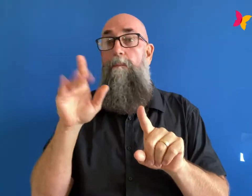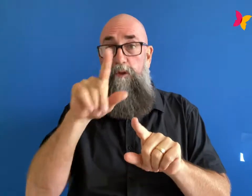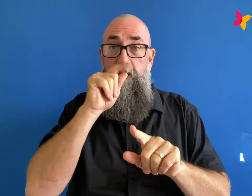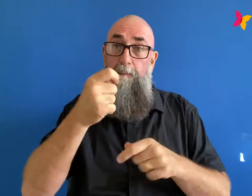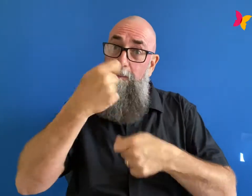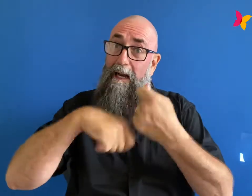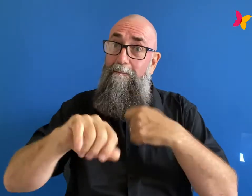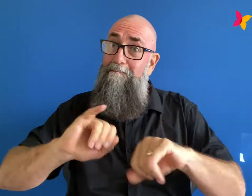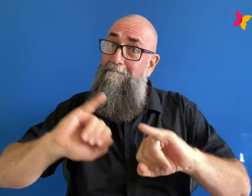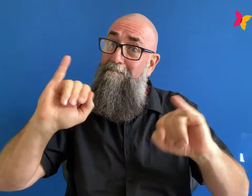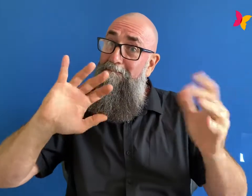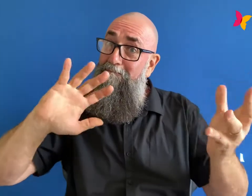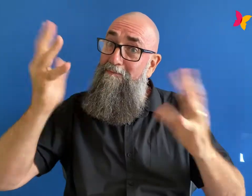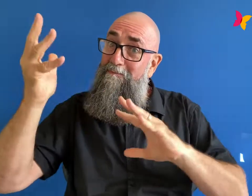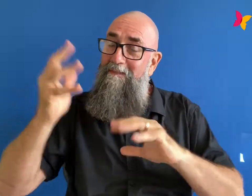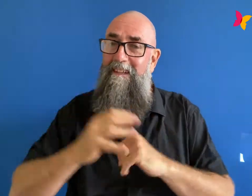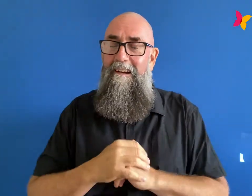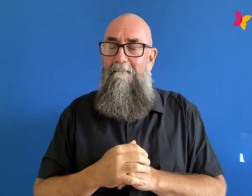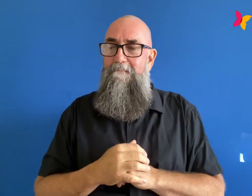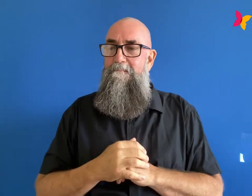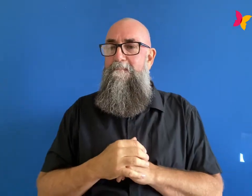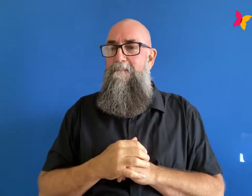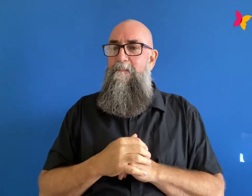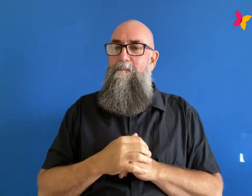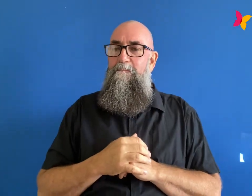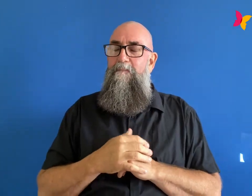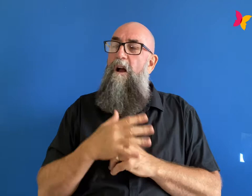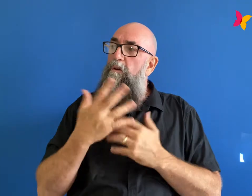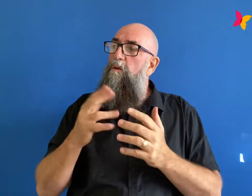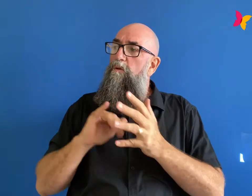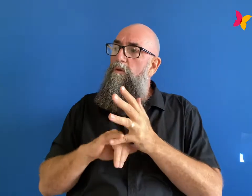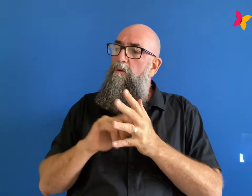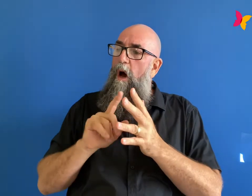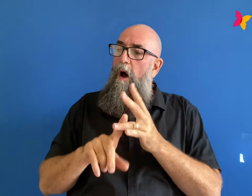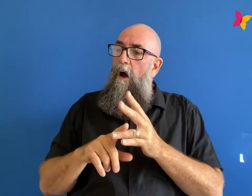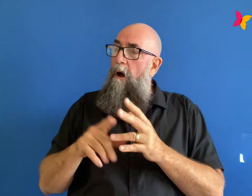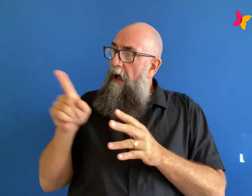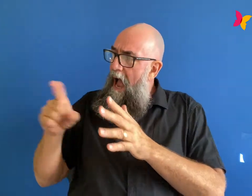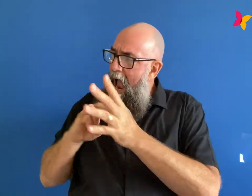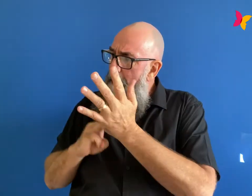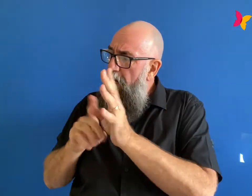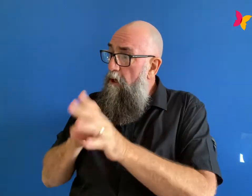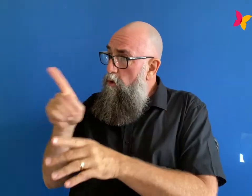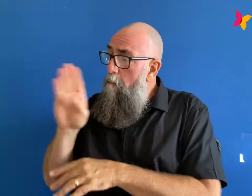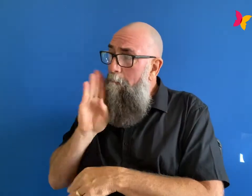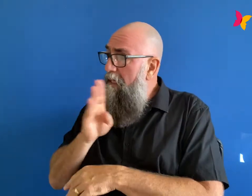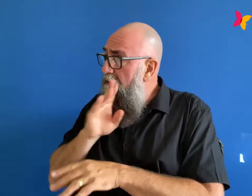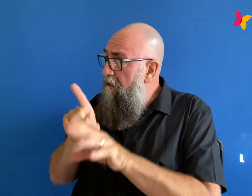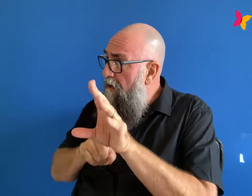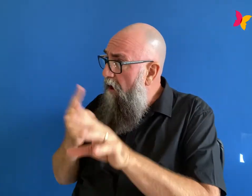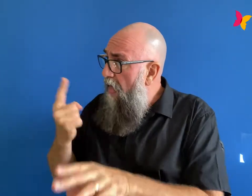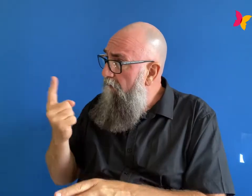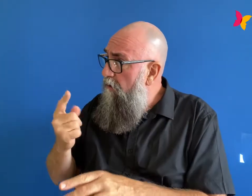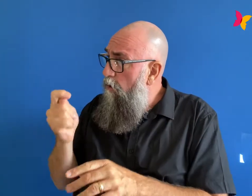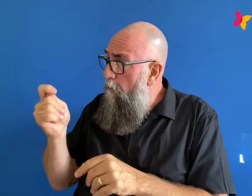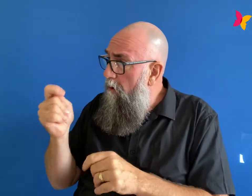in the end amy missed almost the entirety of year 11 but thanks to her mum who advocated for her and arranged things with the school